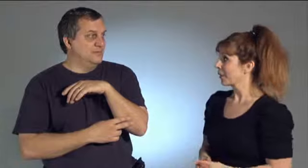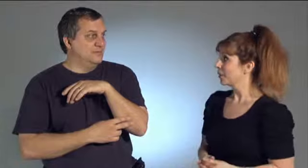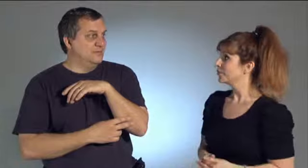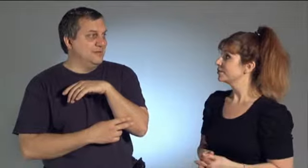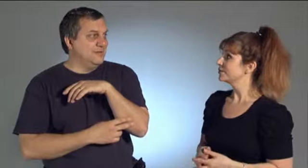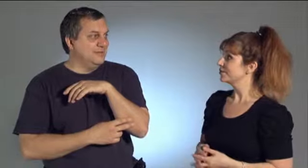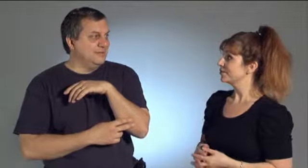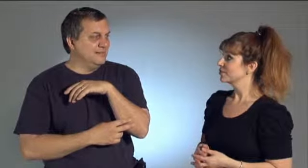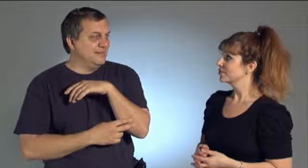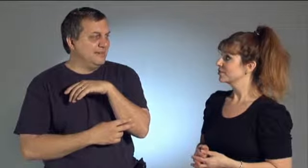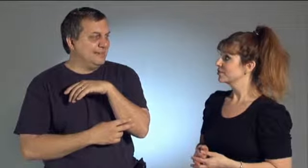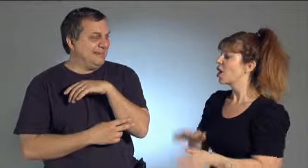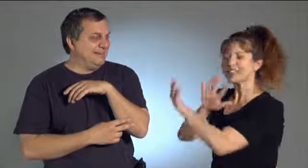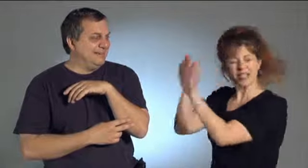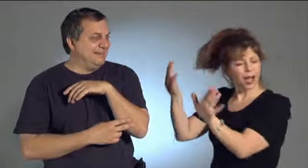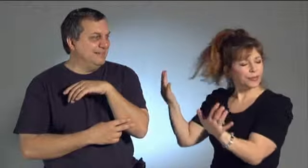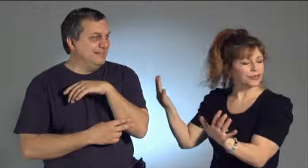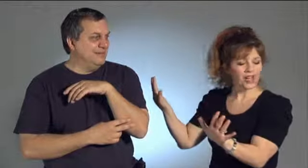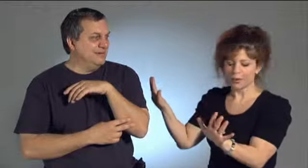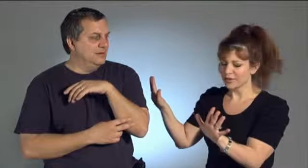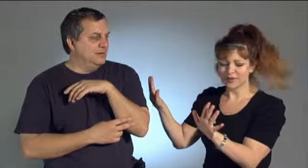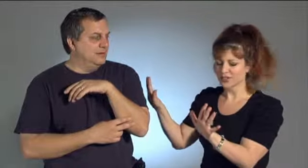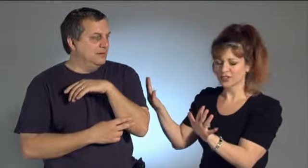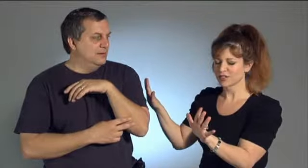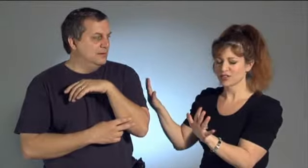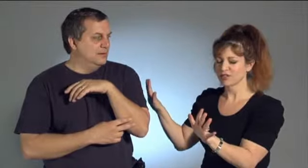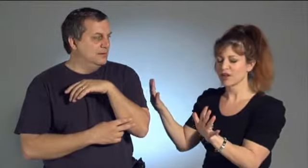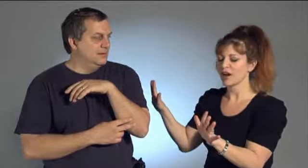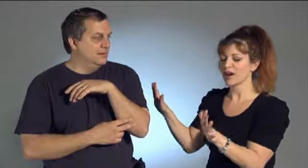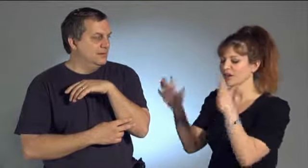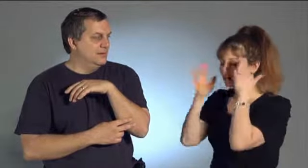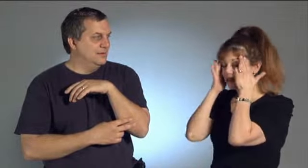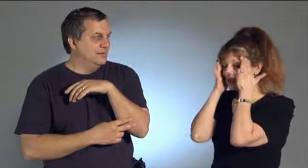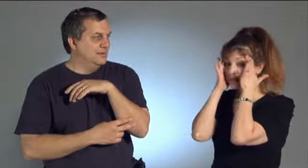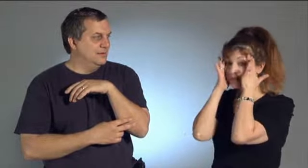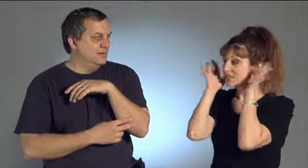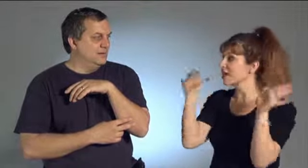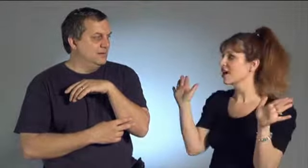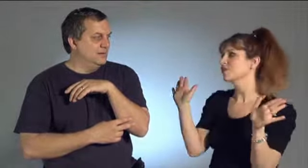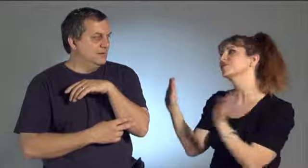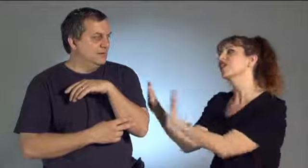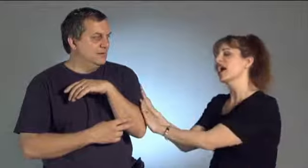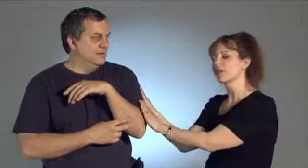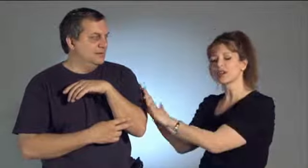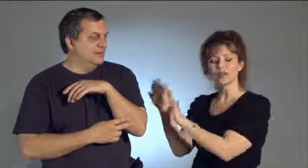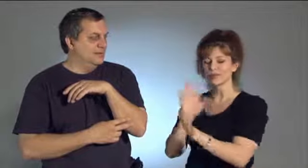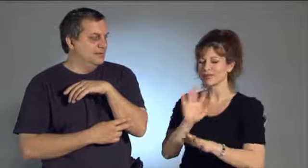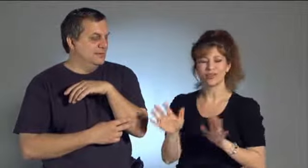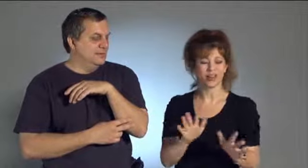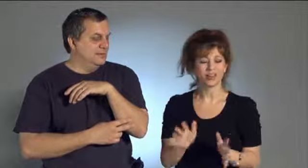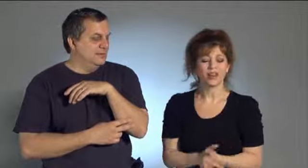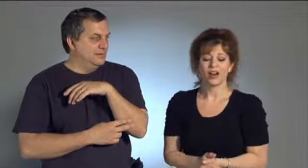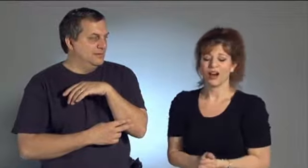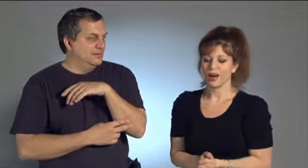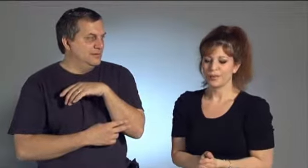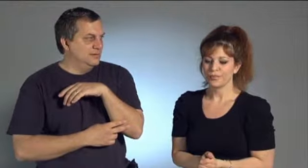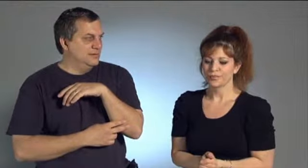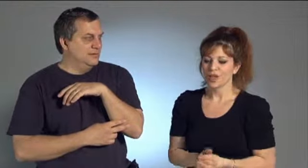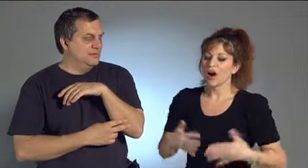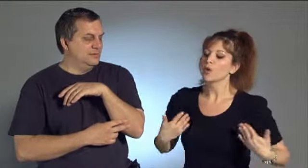So nice. All right. Stop. Stop. It's just. It's tired. It's okay. We're going to move on. Oh.